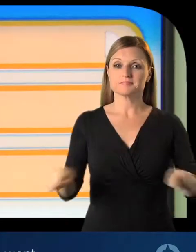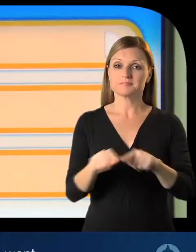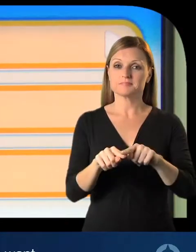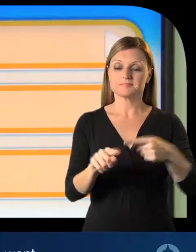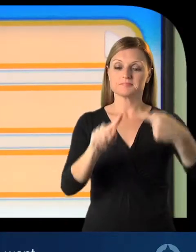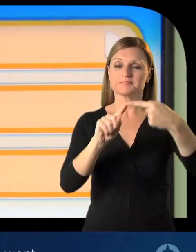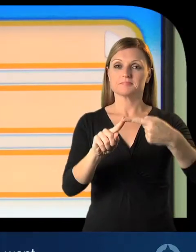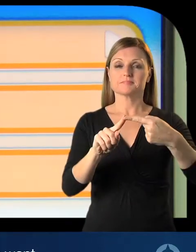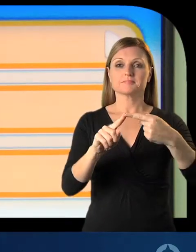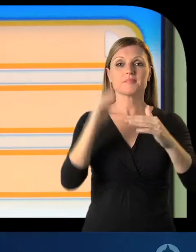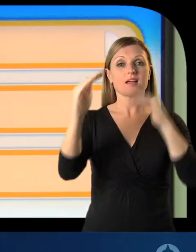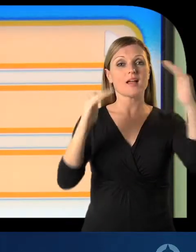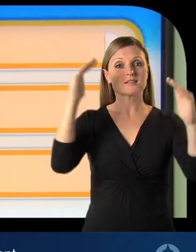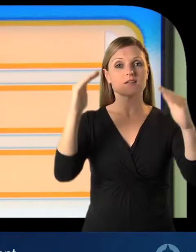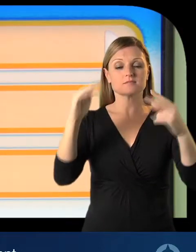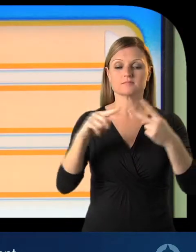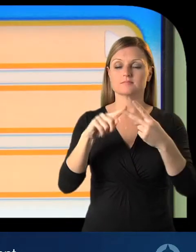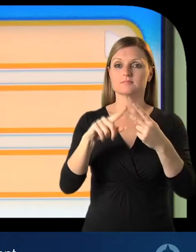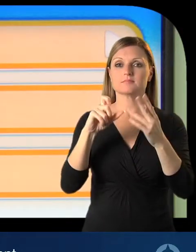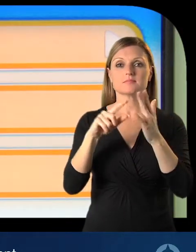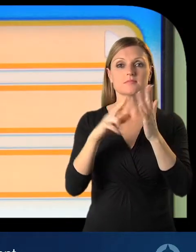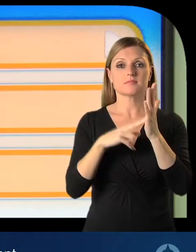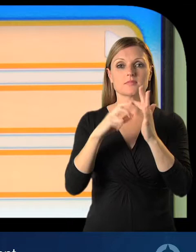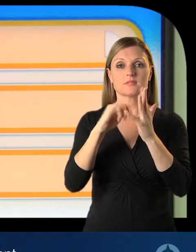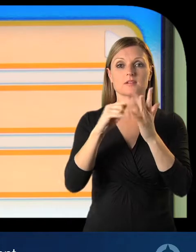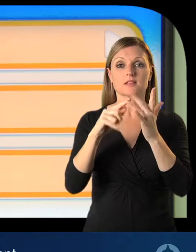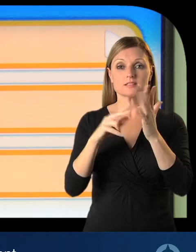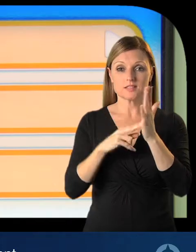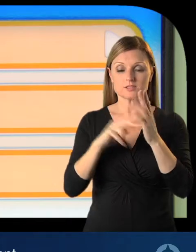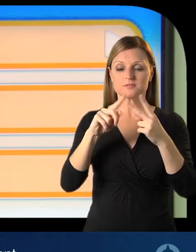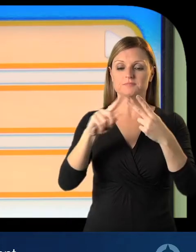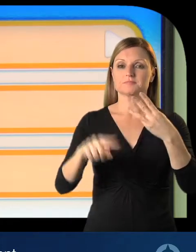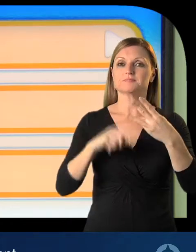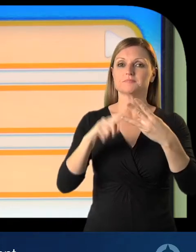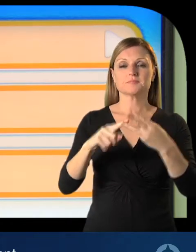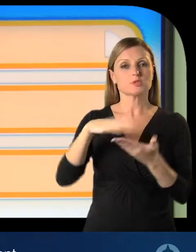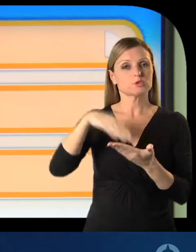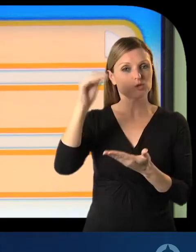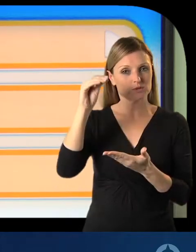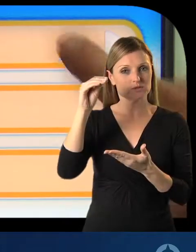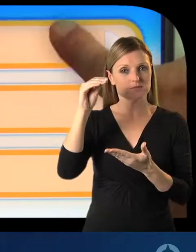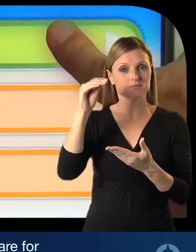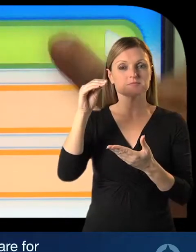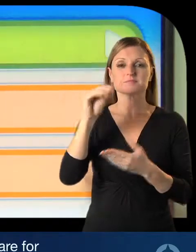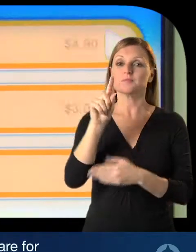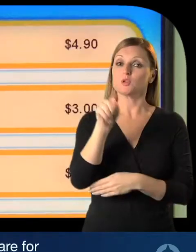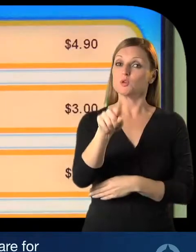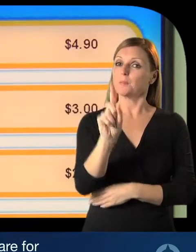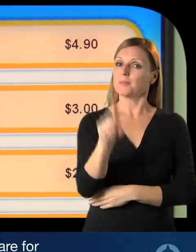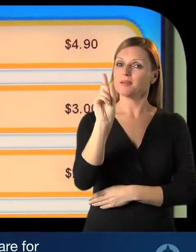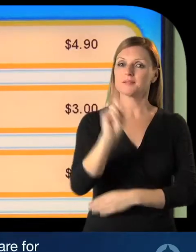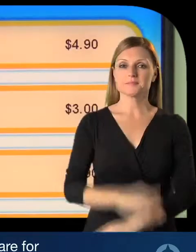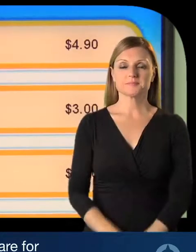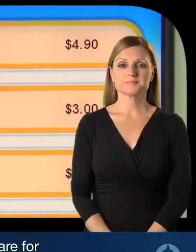type you want regular concession or student then choose the